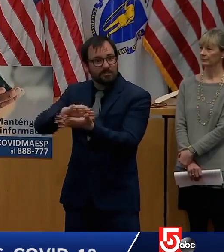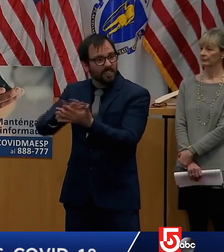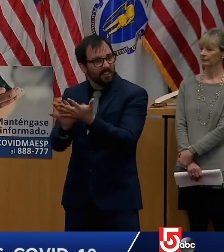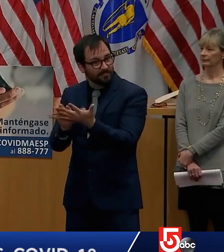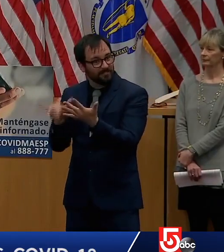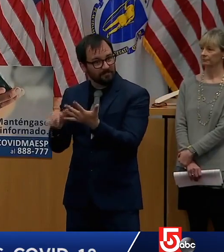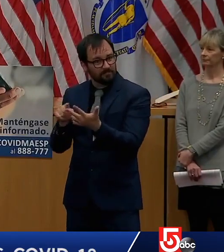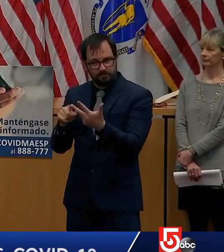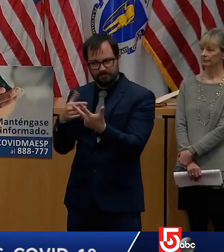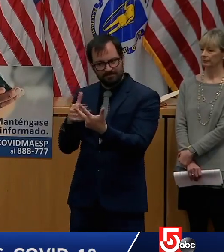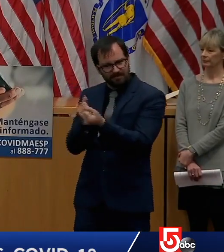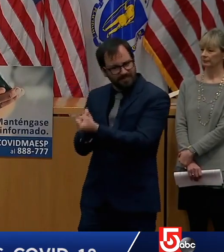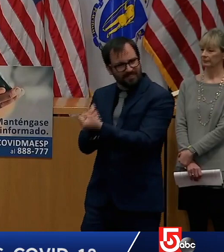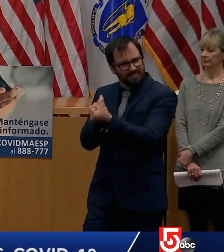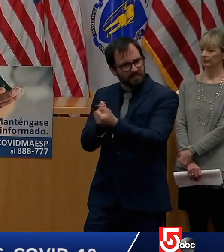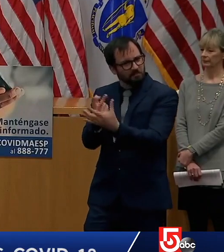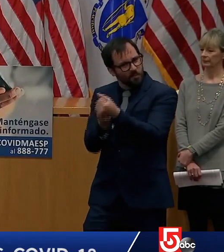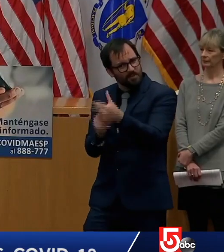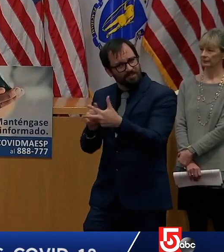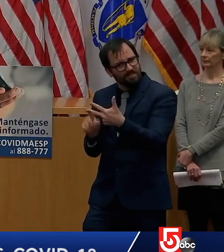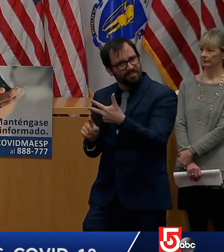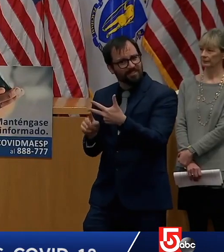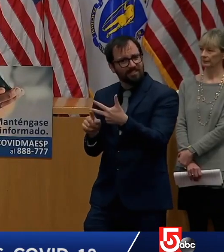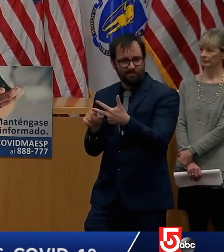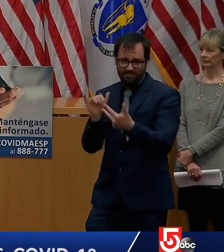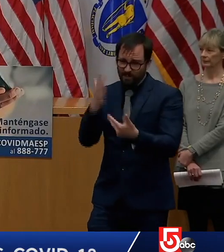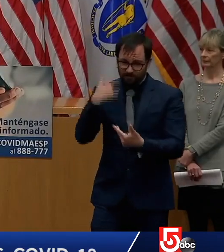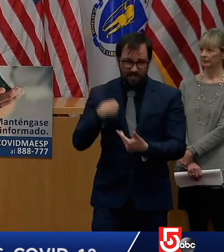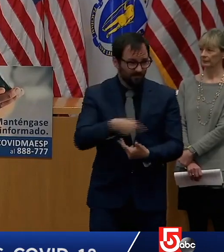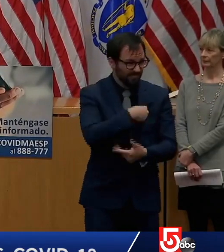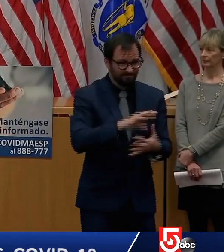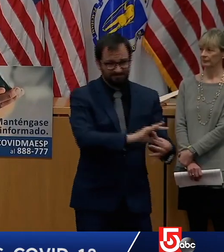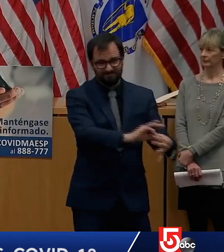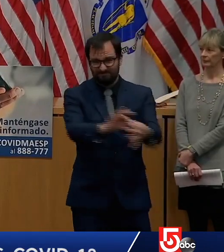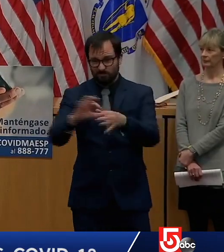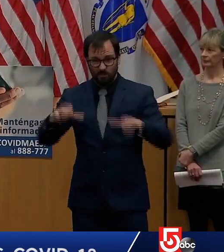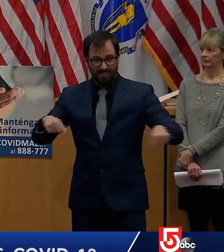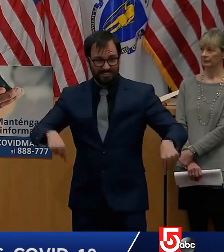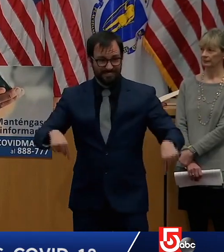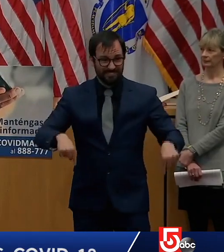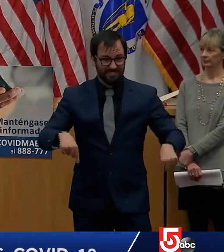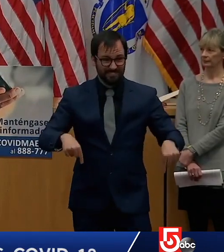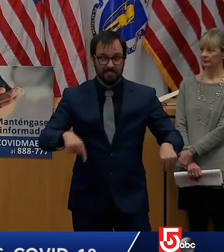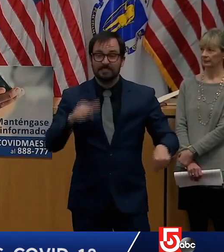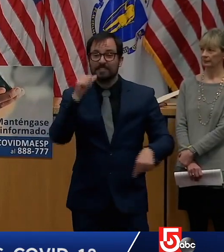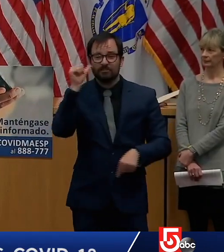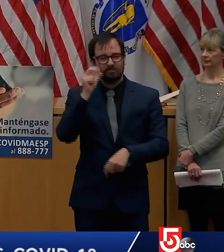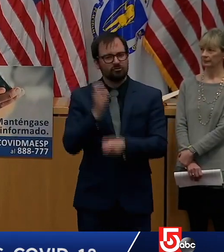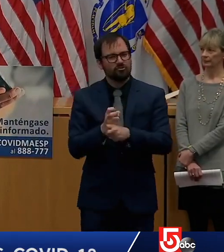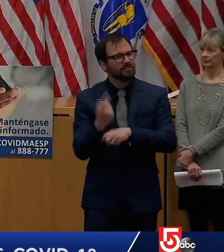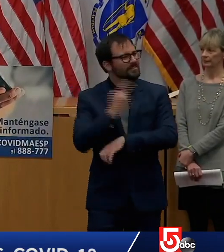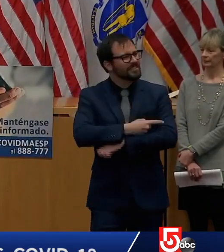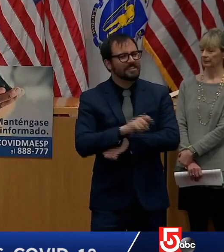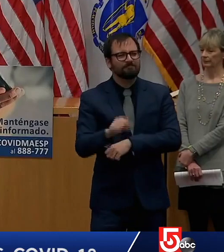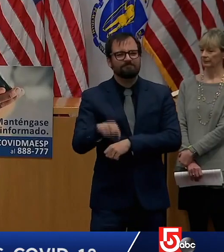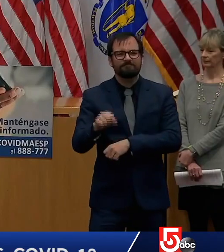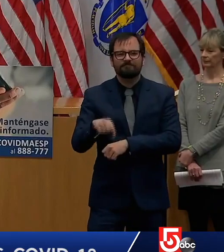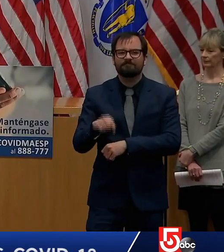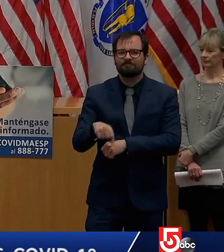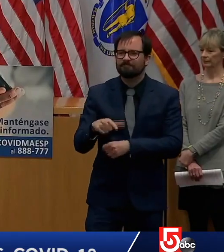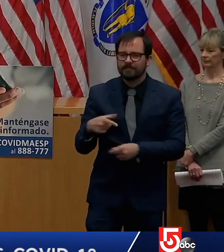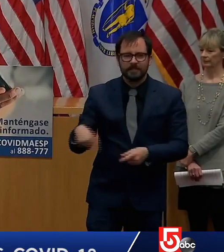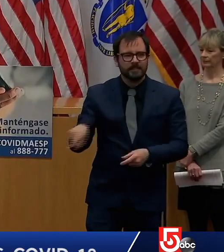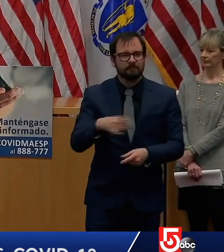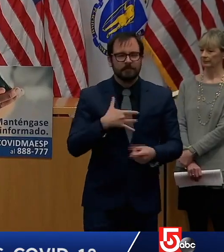i know yesterday was a hard day for many but it's a lot harder for many of our neighbors those who are caring for the sick are out there